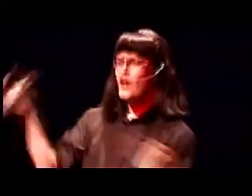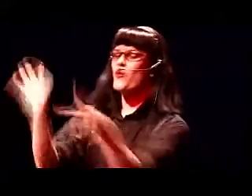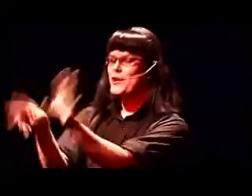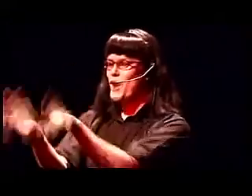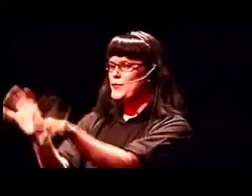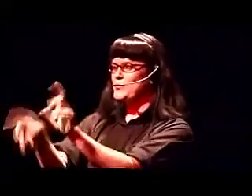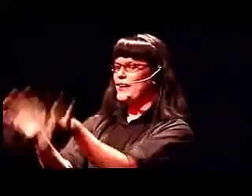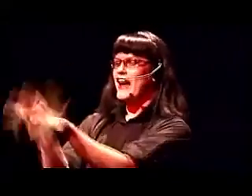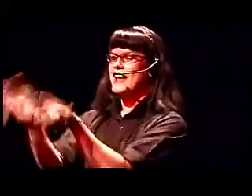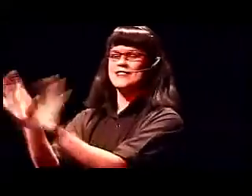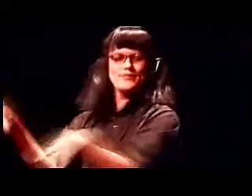One moment, plies.